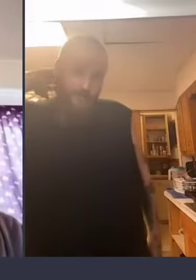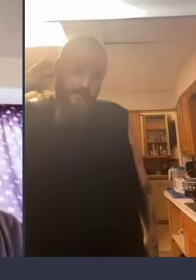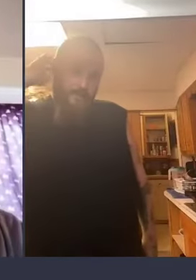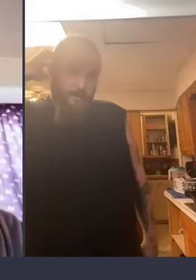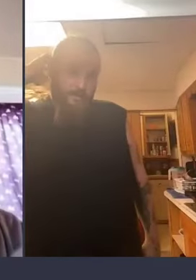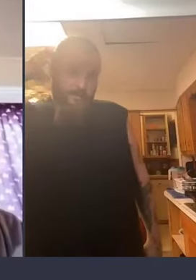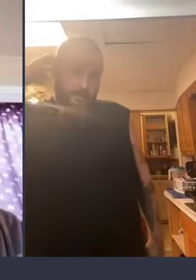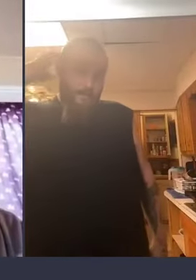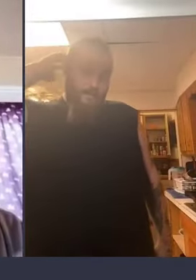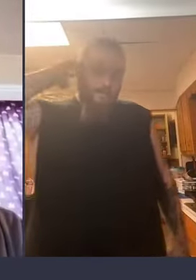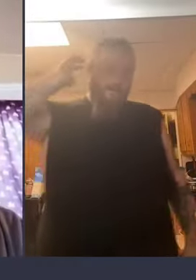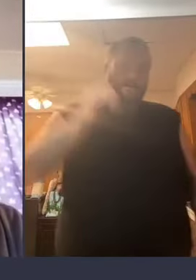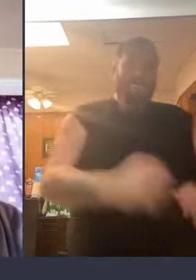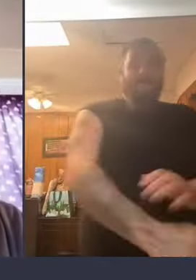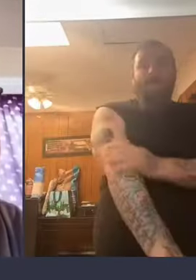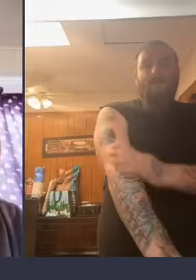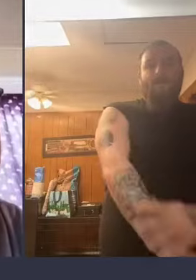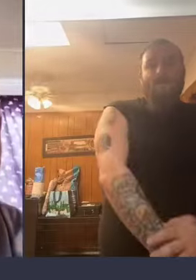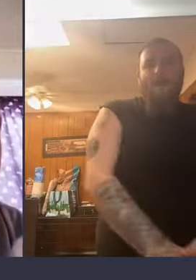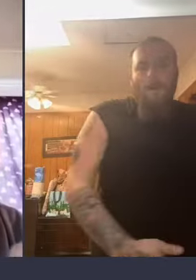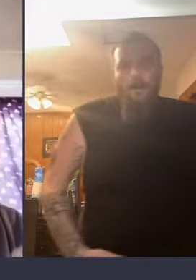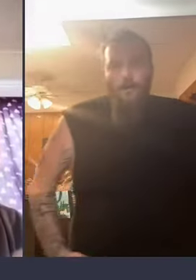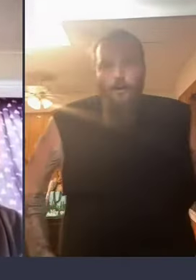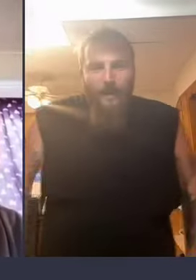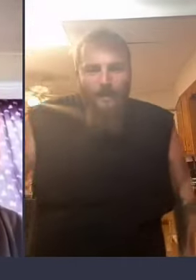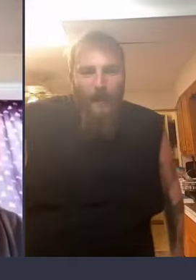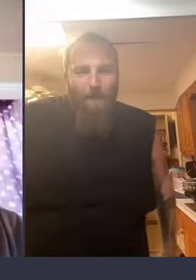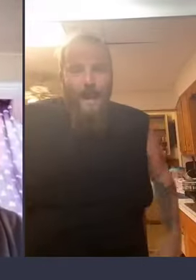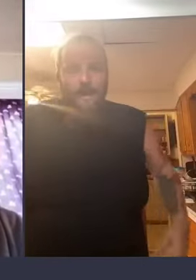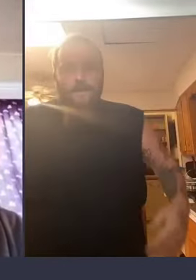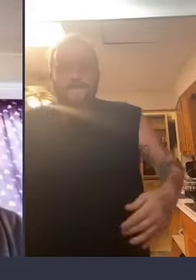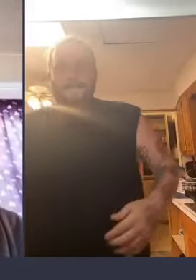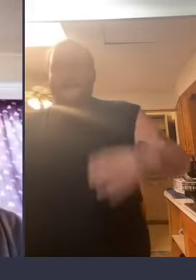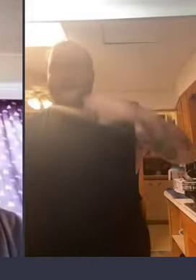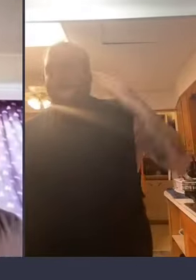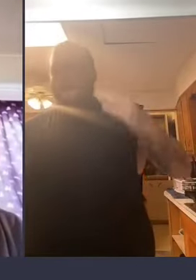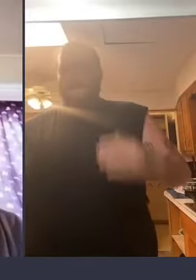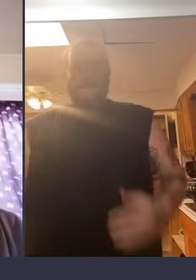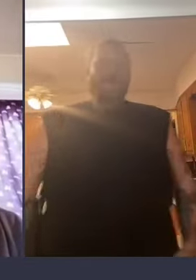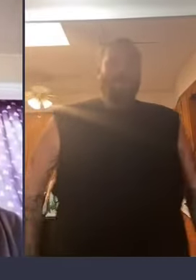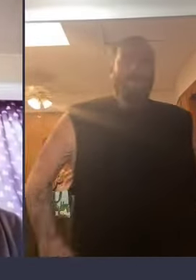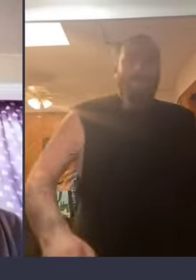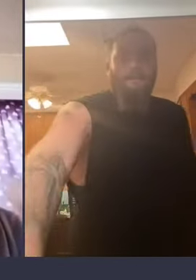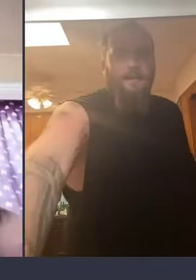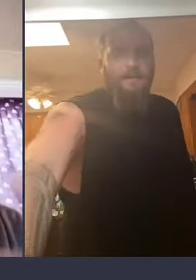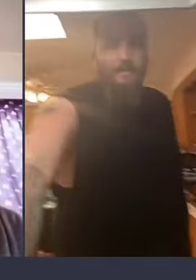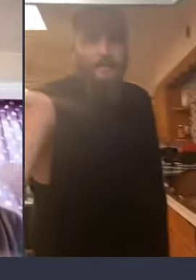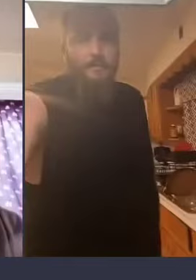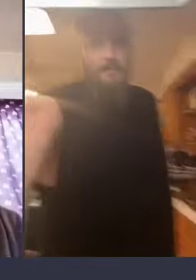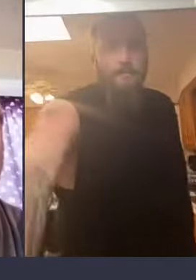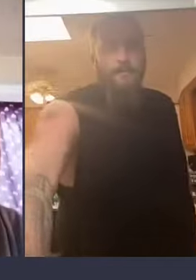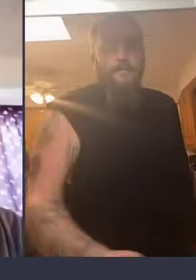oh i don't know how you uh oh with the bears hi bear bro tap